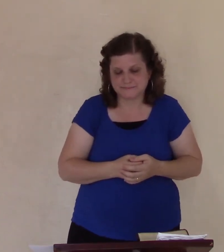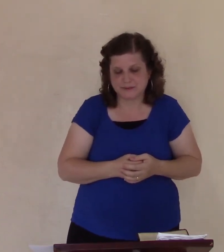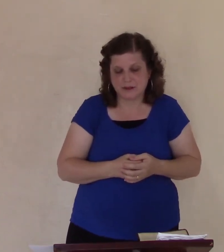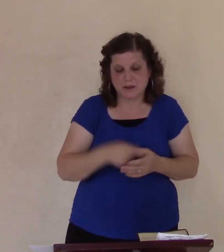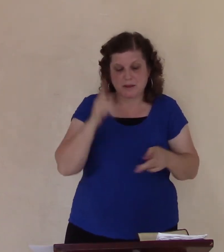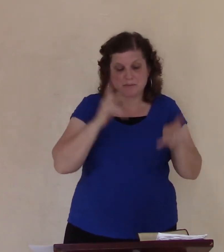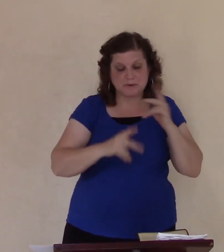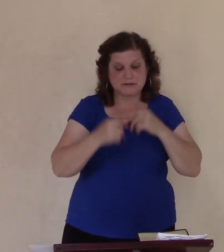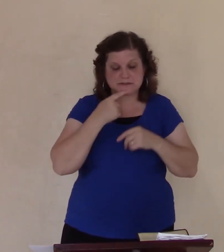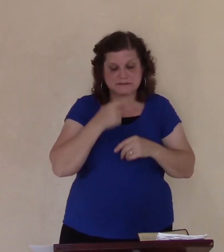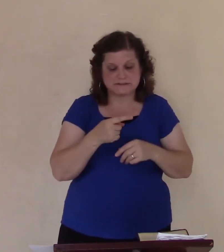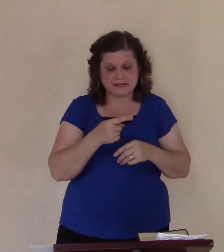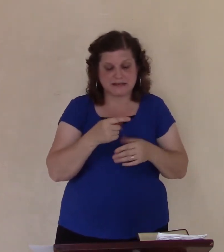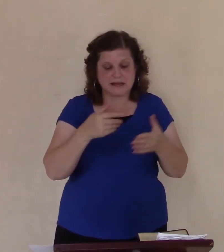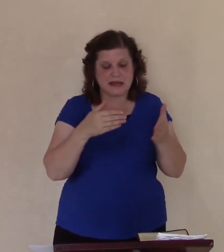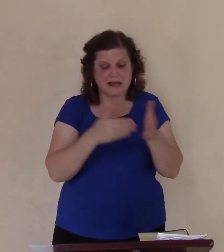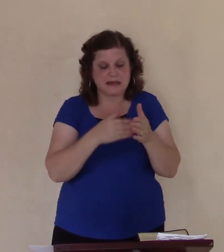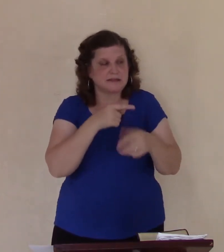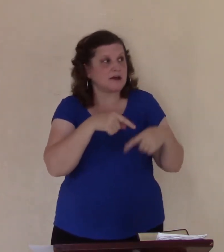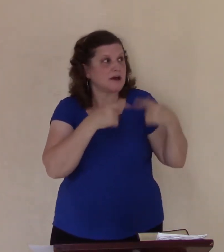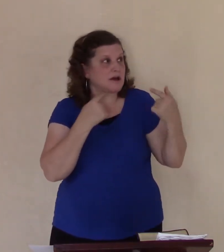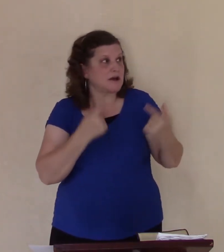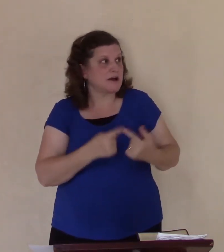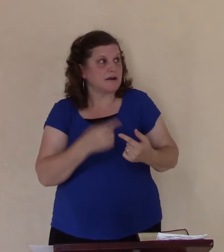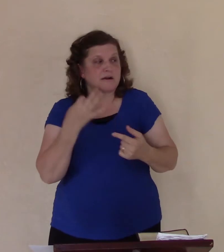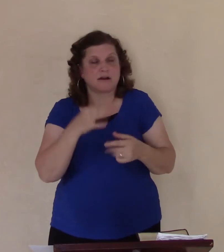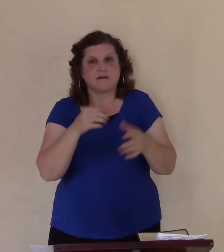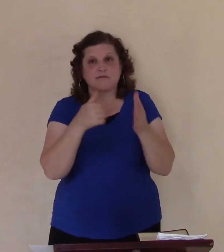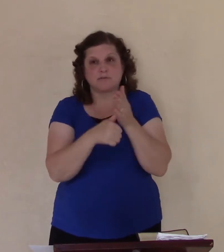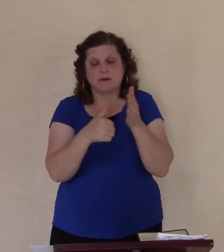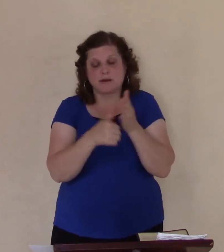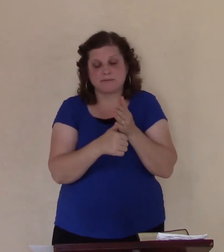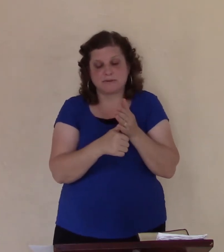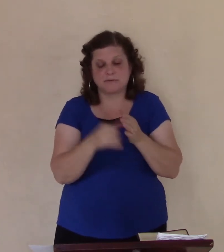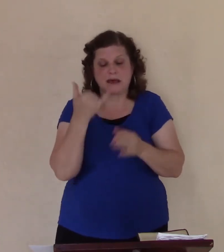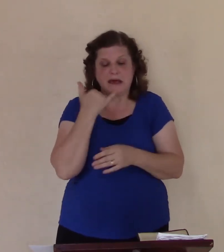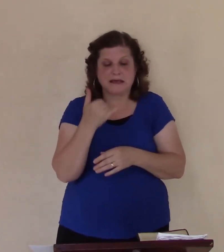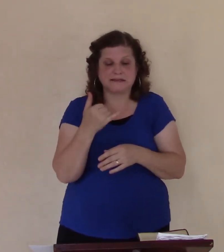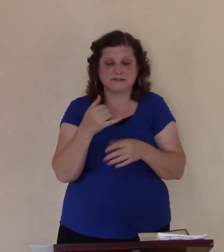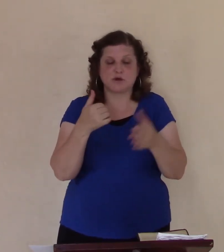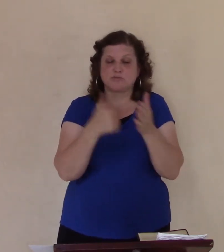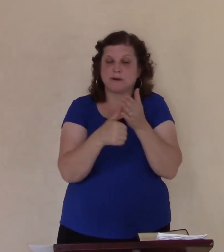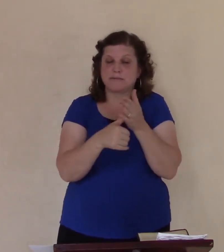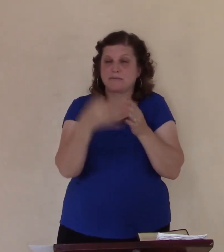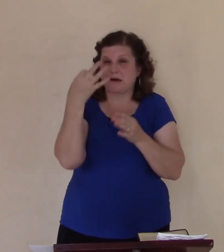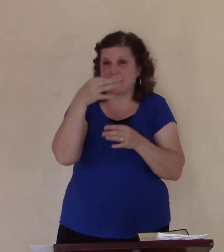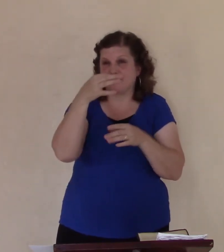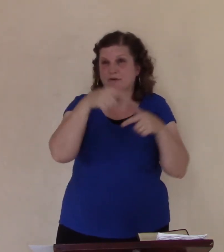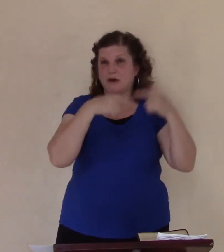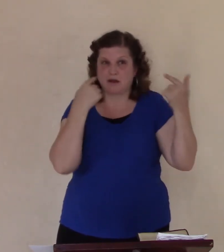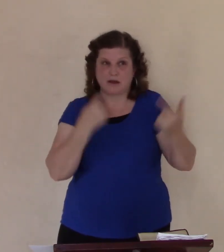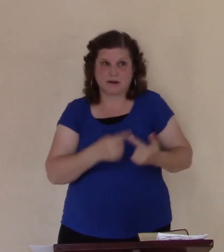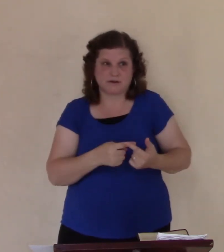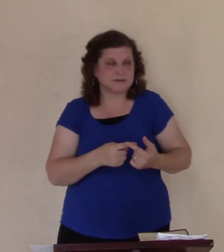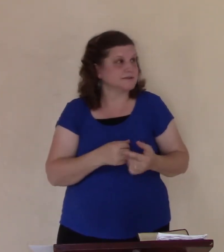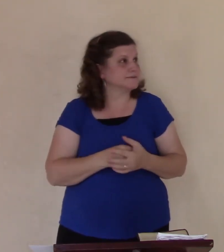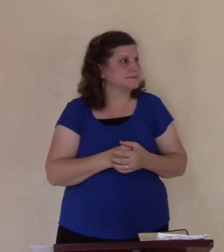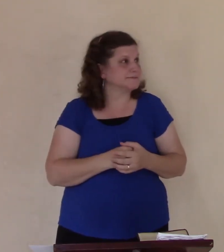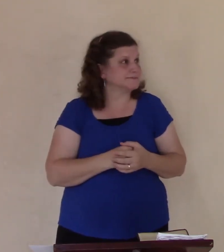that the heart of the problem, is the problem of the heart. You know, the heart is like the center, so they said, it's the center. But